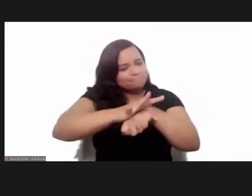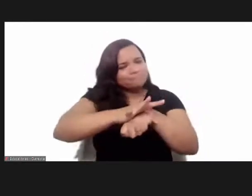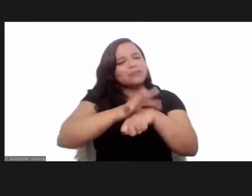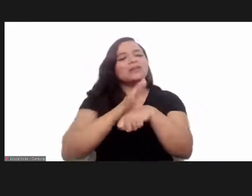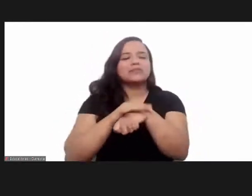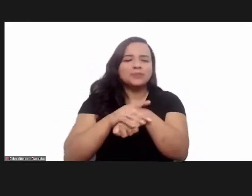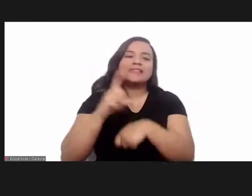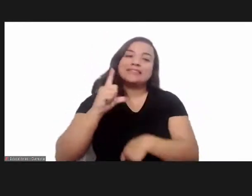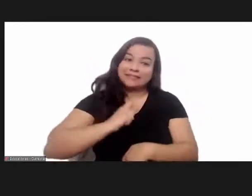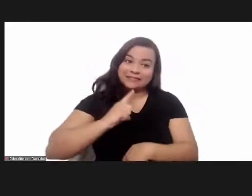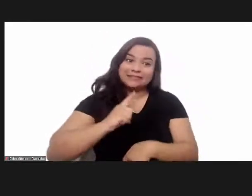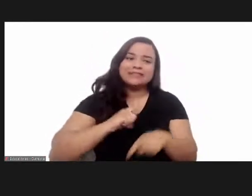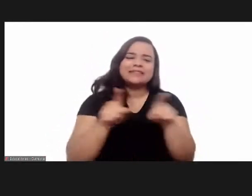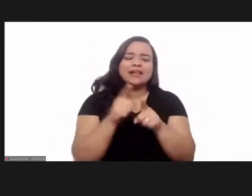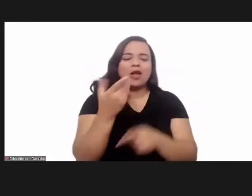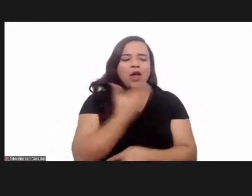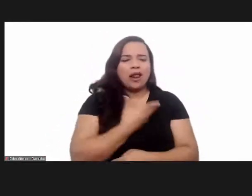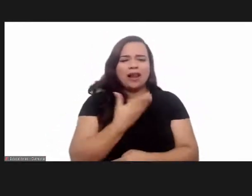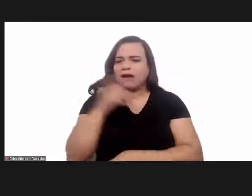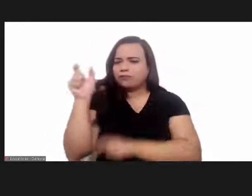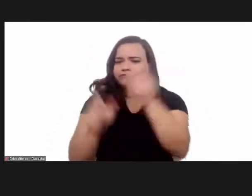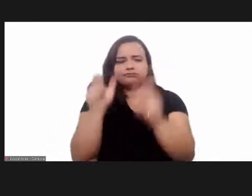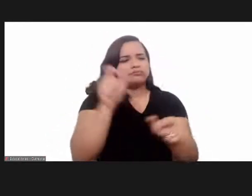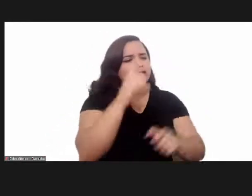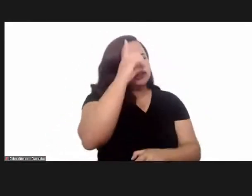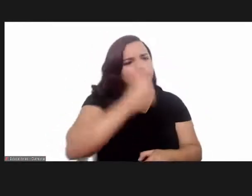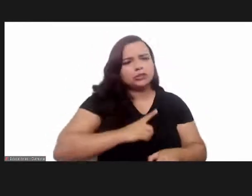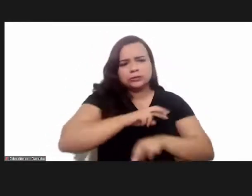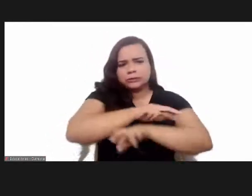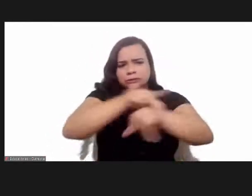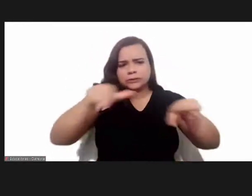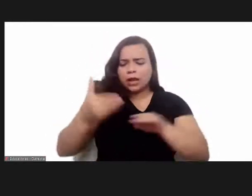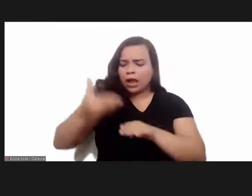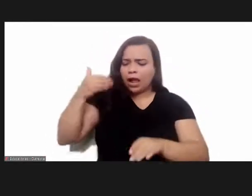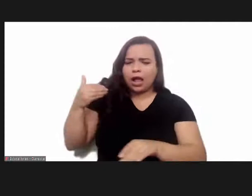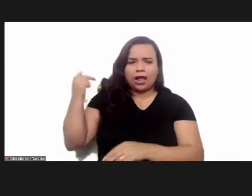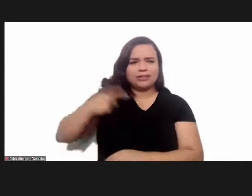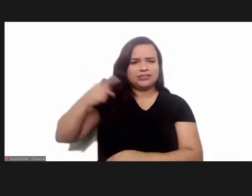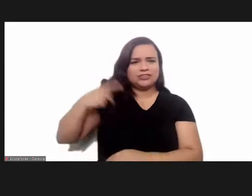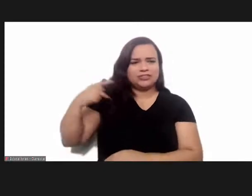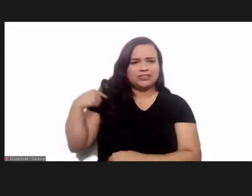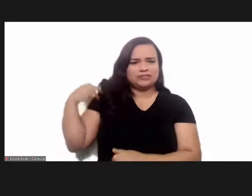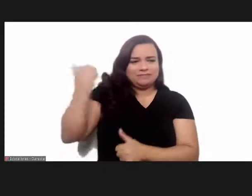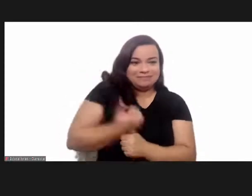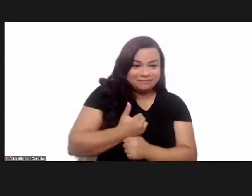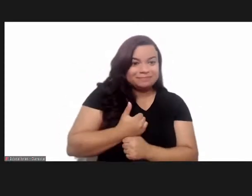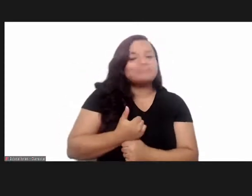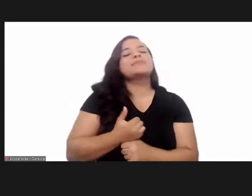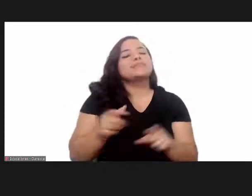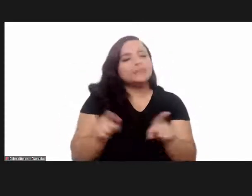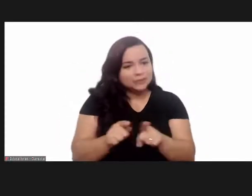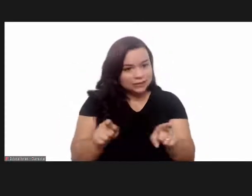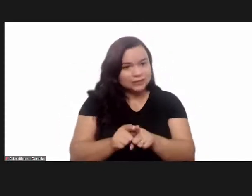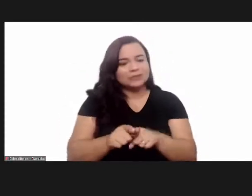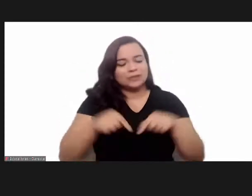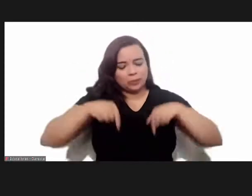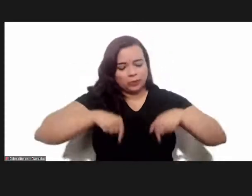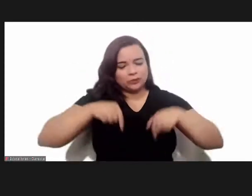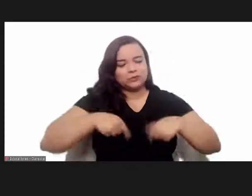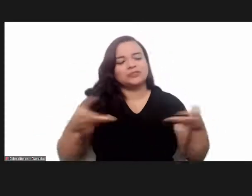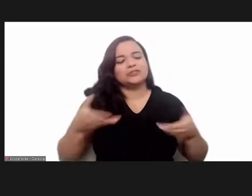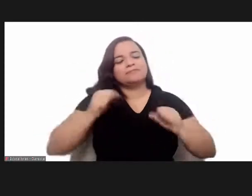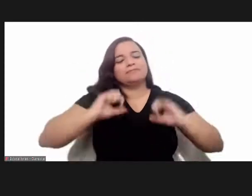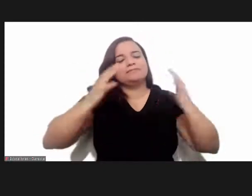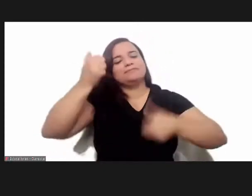chagas disease all the colleagues researchers and administrators who